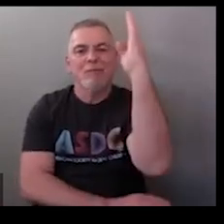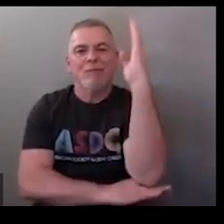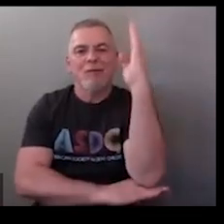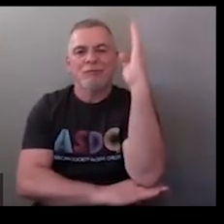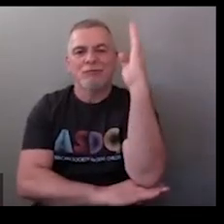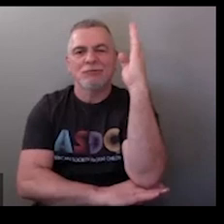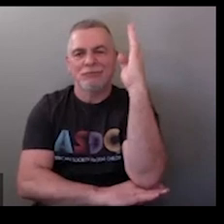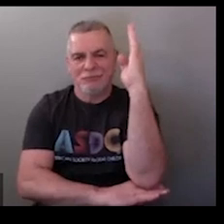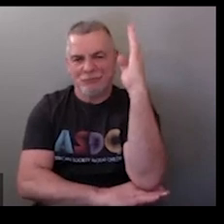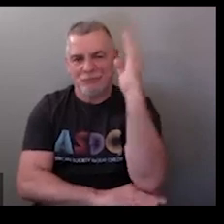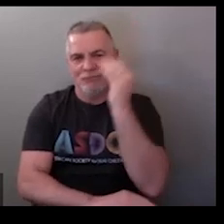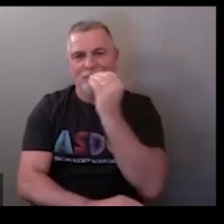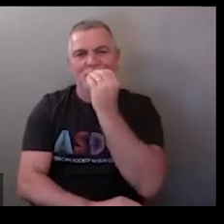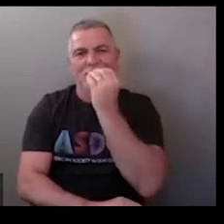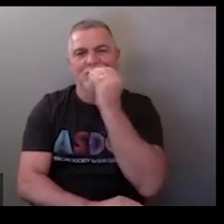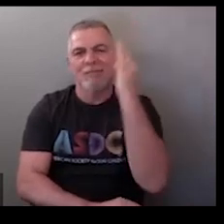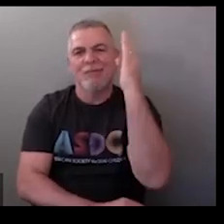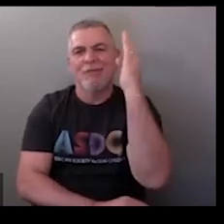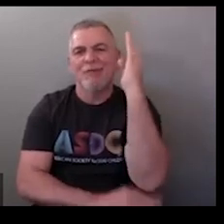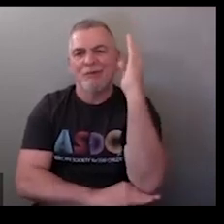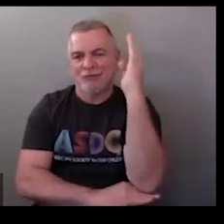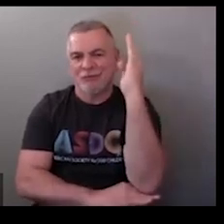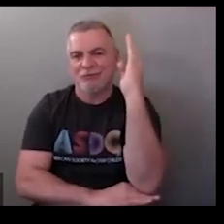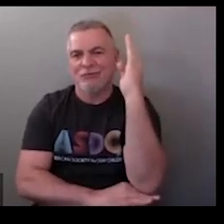lunch compound sign of eat and noon